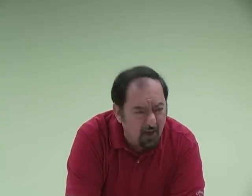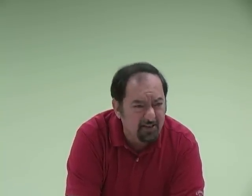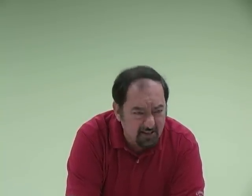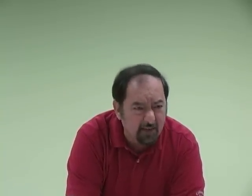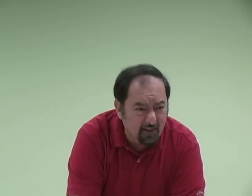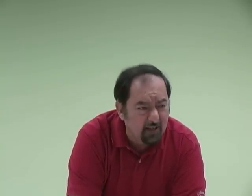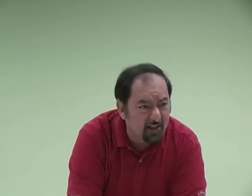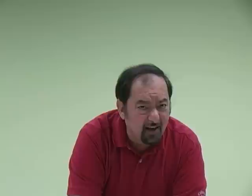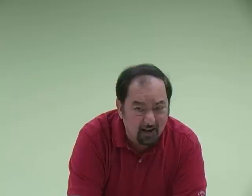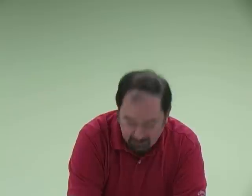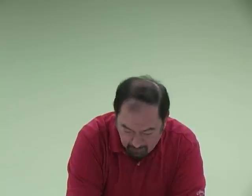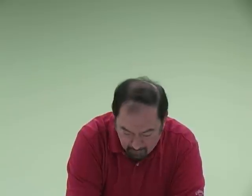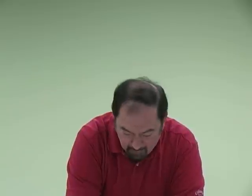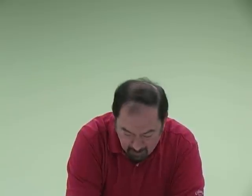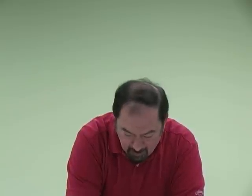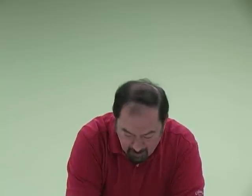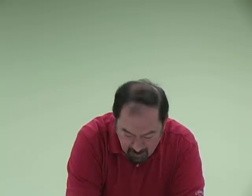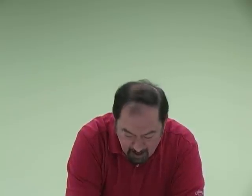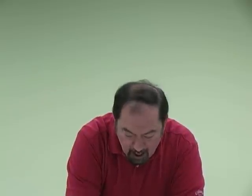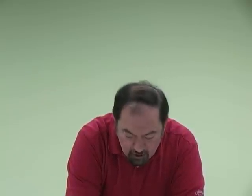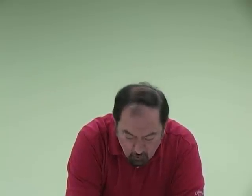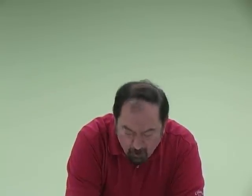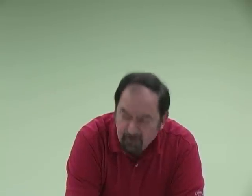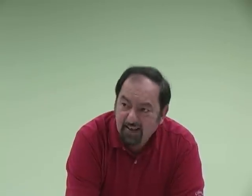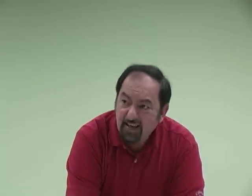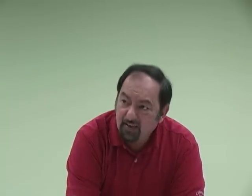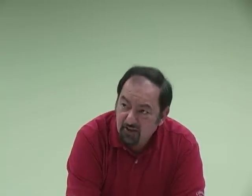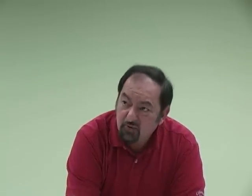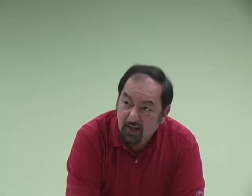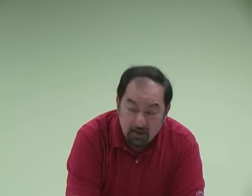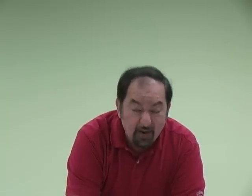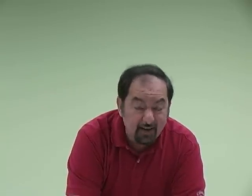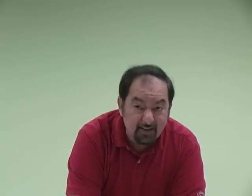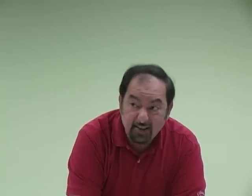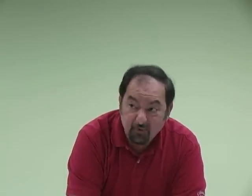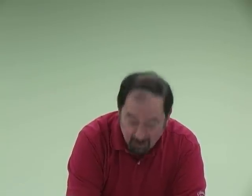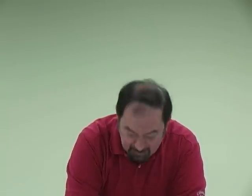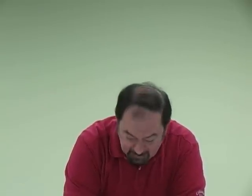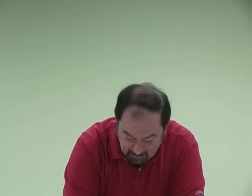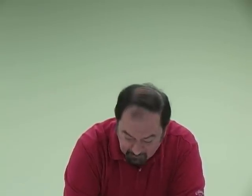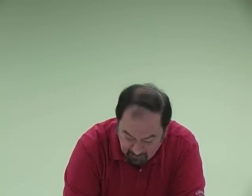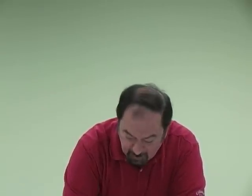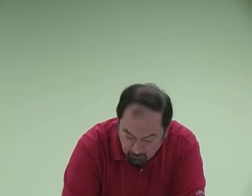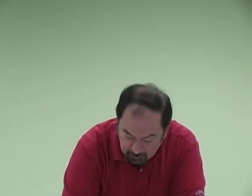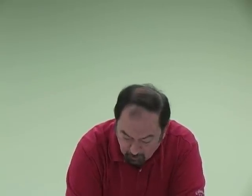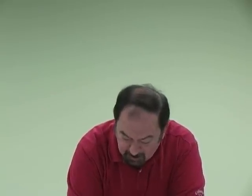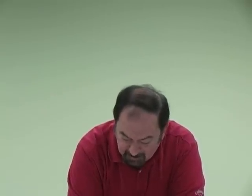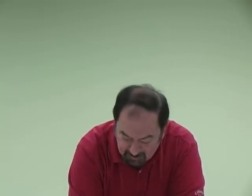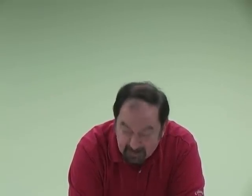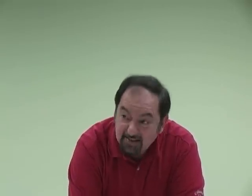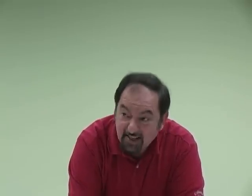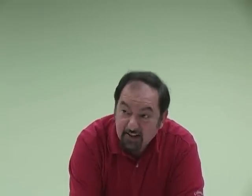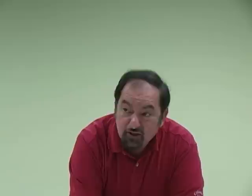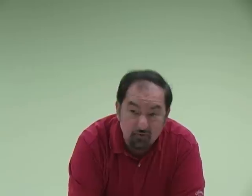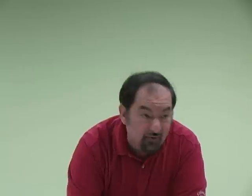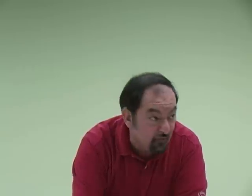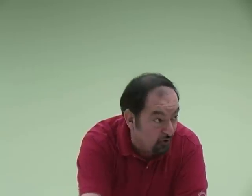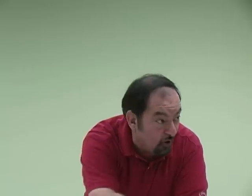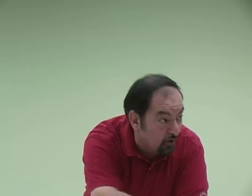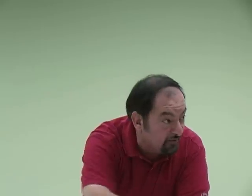Christ, Son of the living God. You are the King of Israel. He recognized the Christ. Look what the Lord says. This is, this is for all